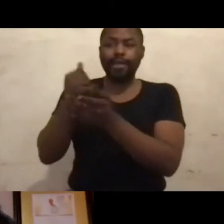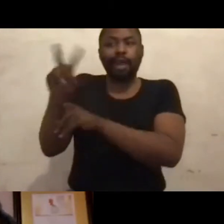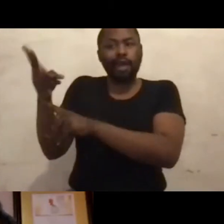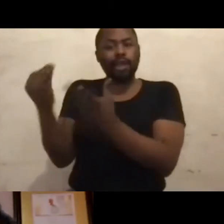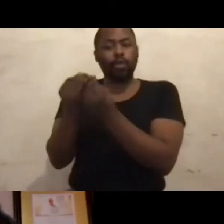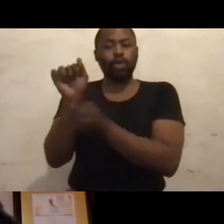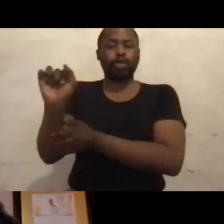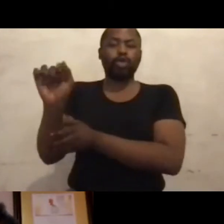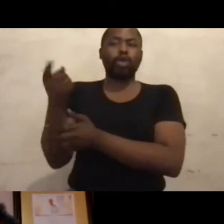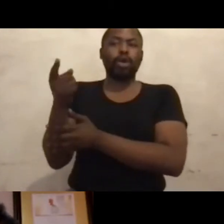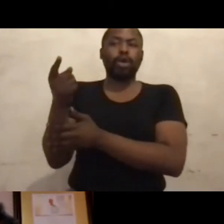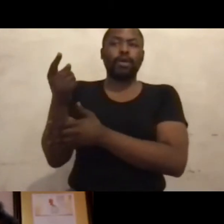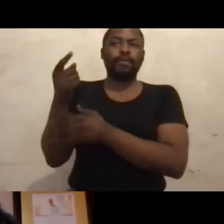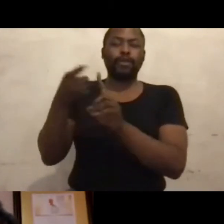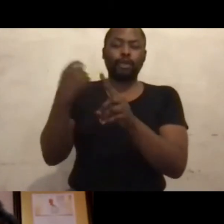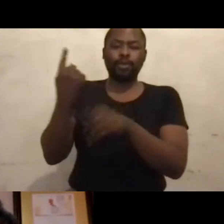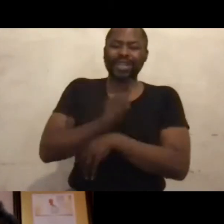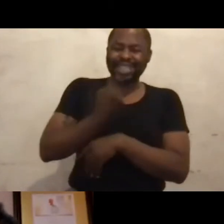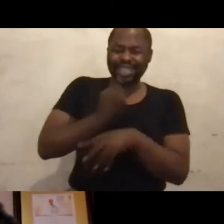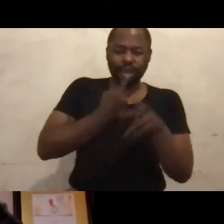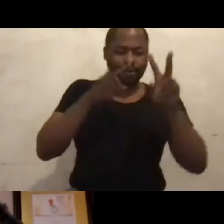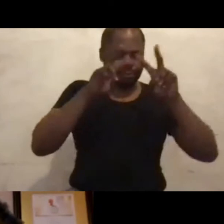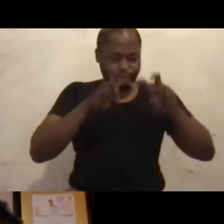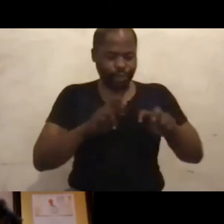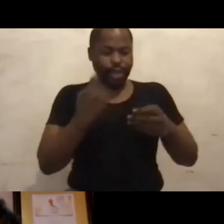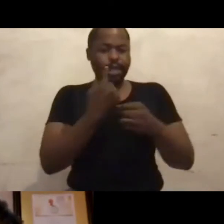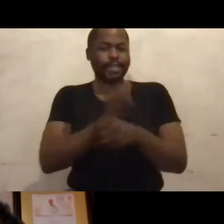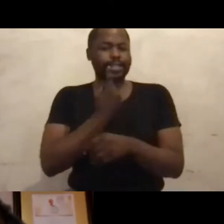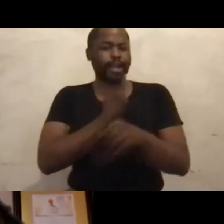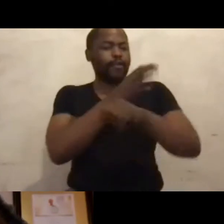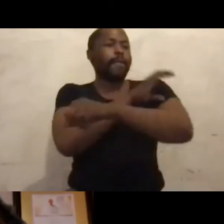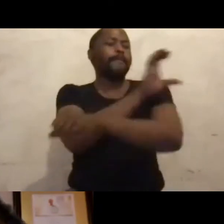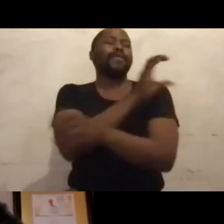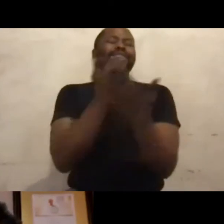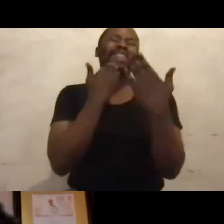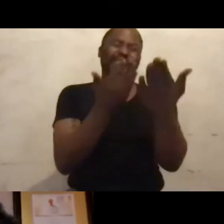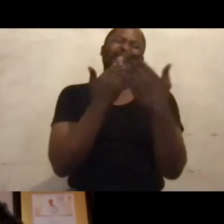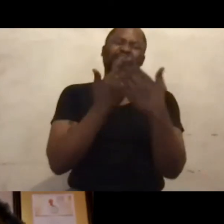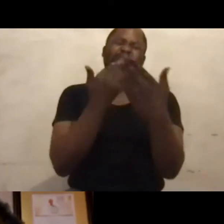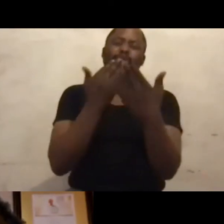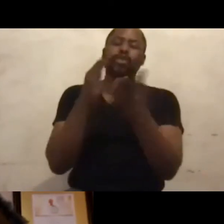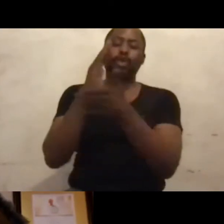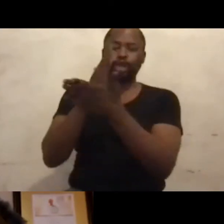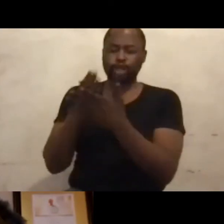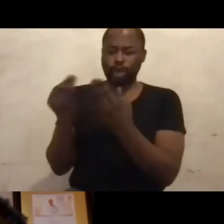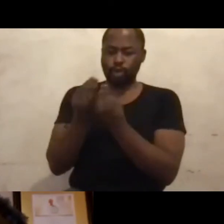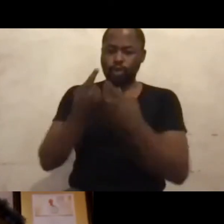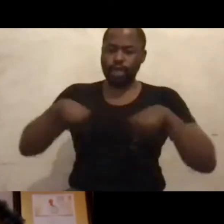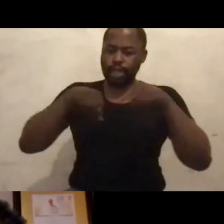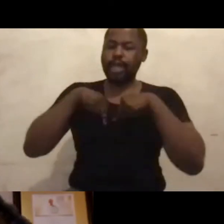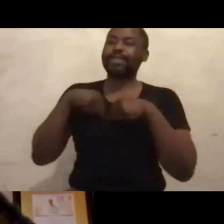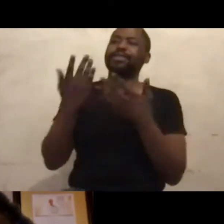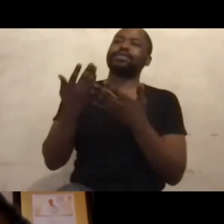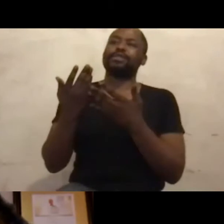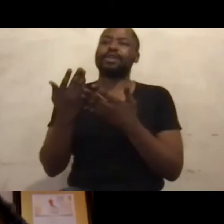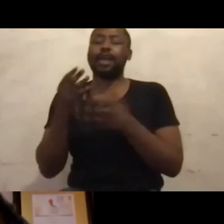your self-discovery and self-empowerment chain. So thank you very much for sharing with us, Musa. And Lydia, thank you for arranging